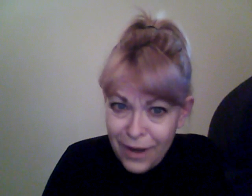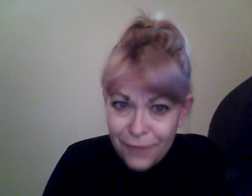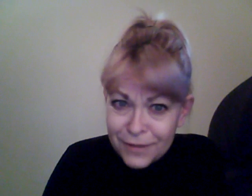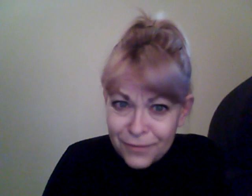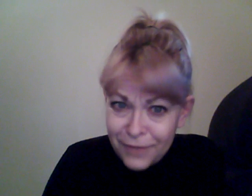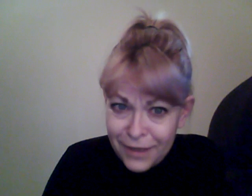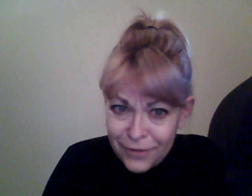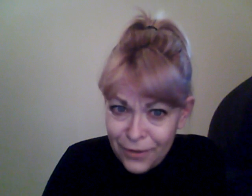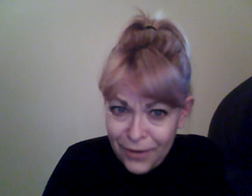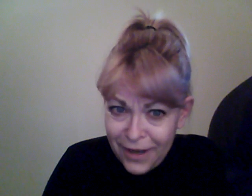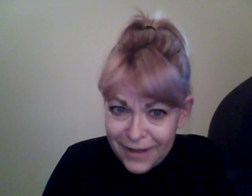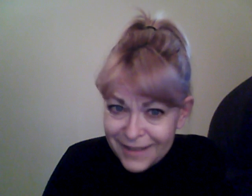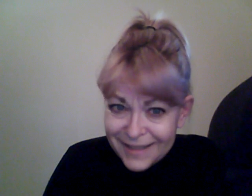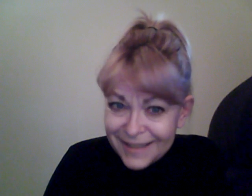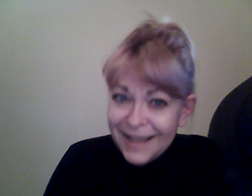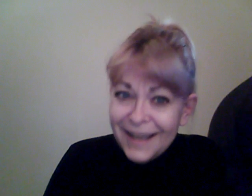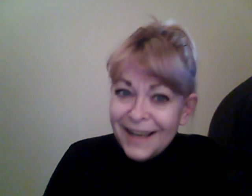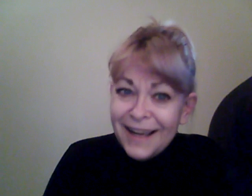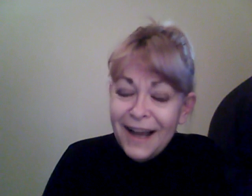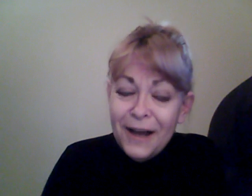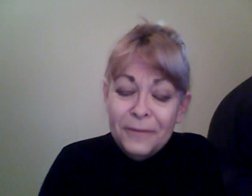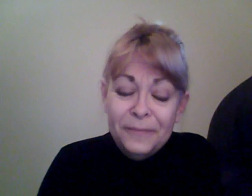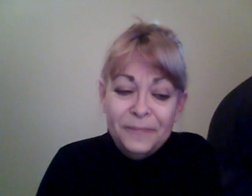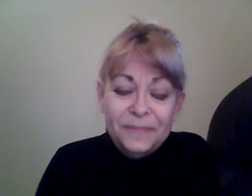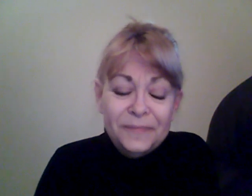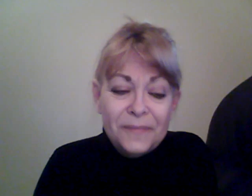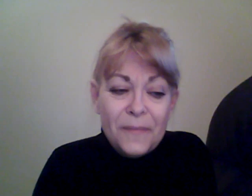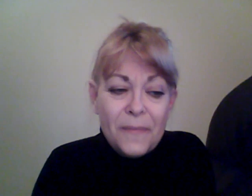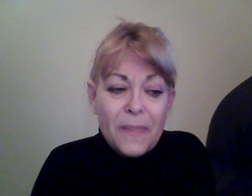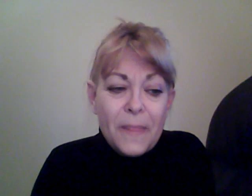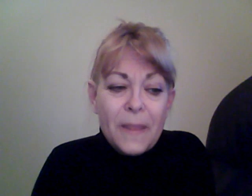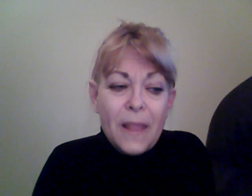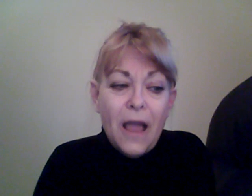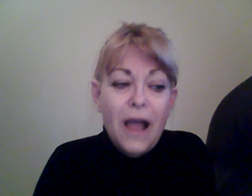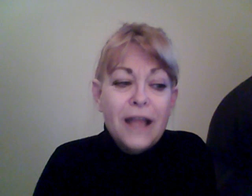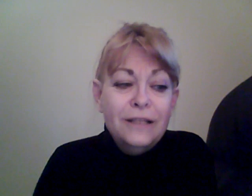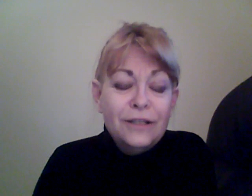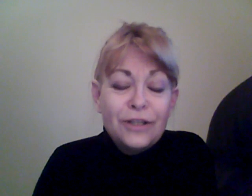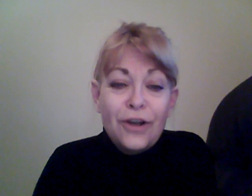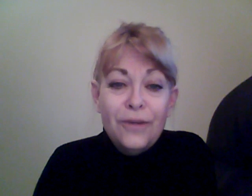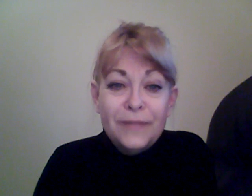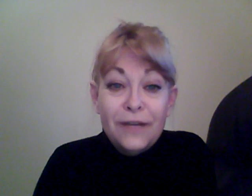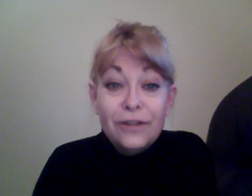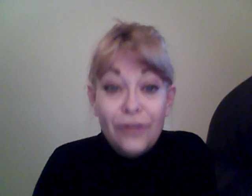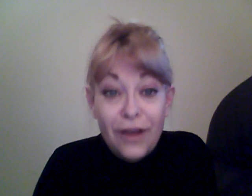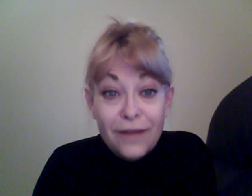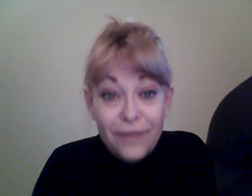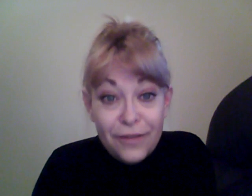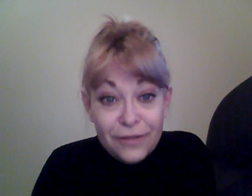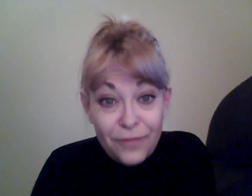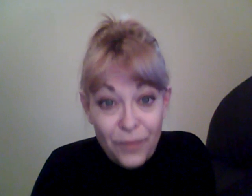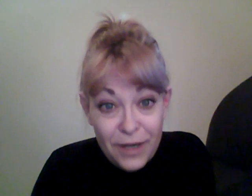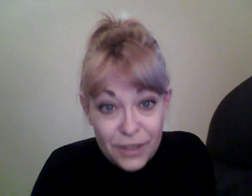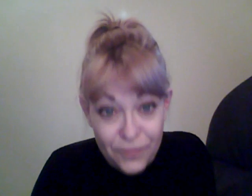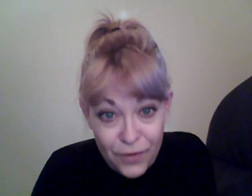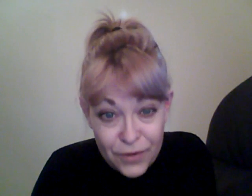I wasn't ready for yoga. Um, I needed to calm down in a lot of other different ways first.